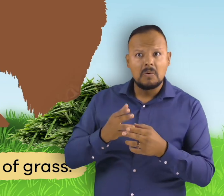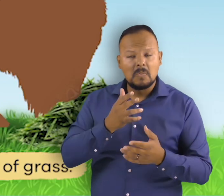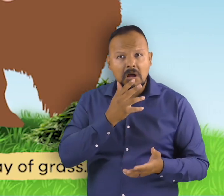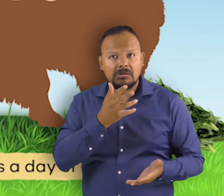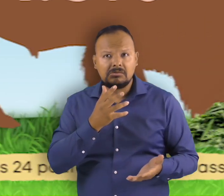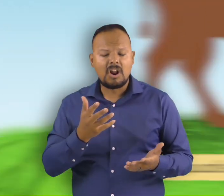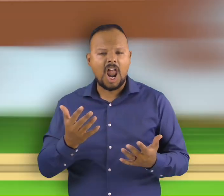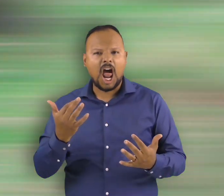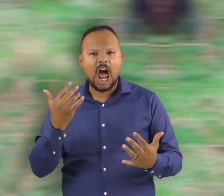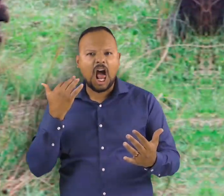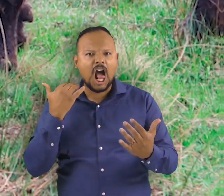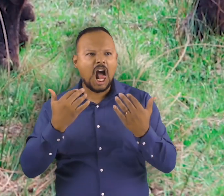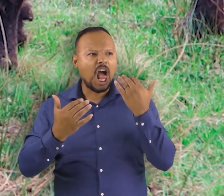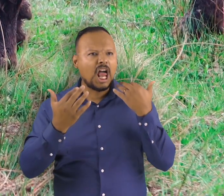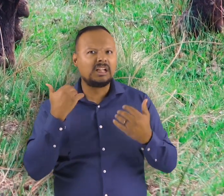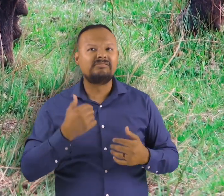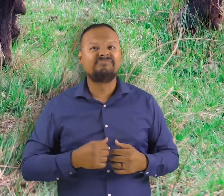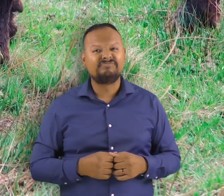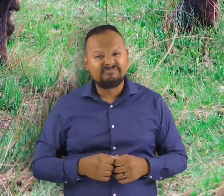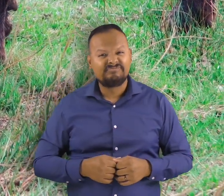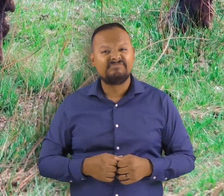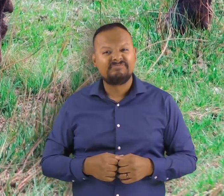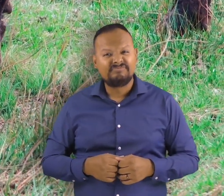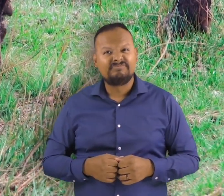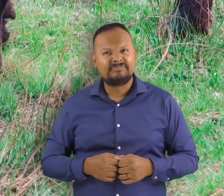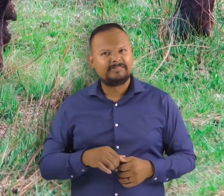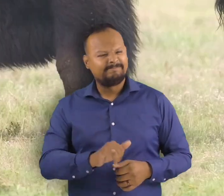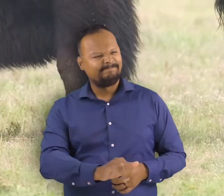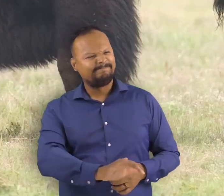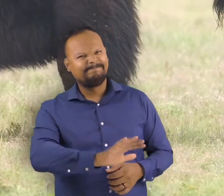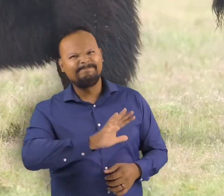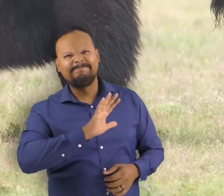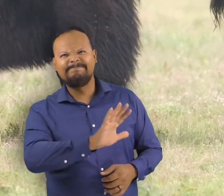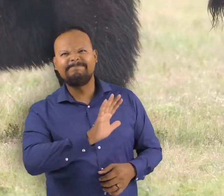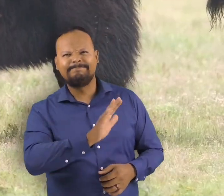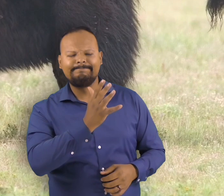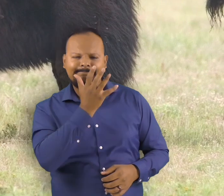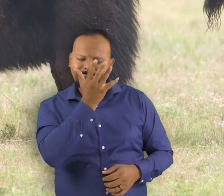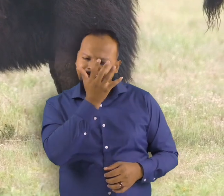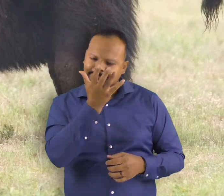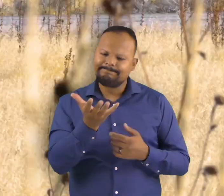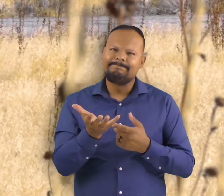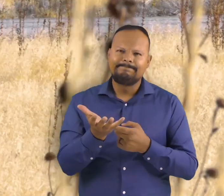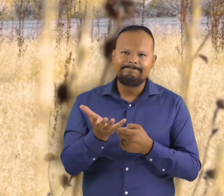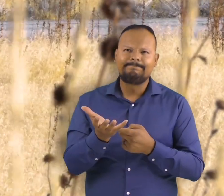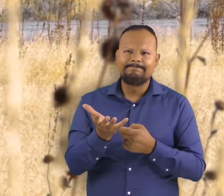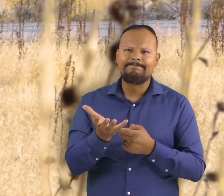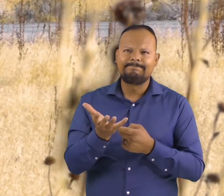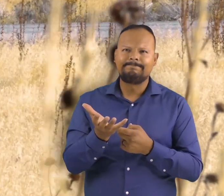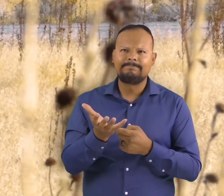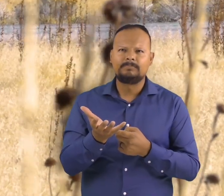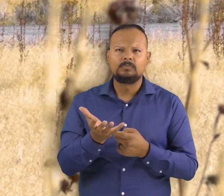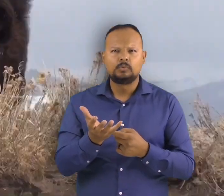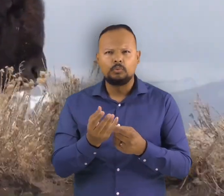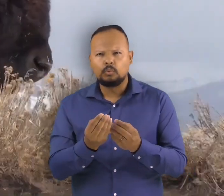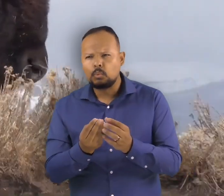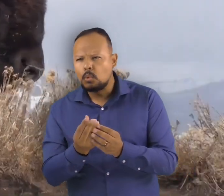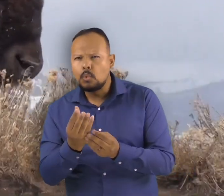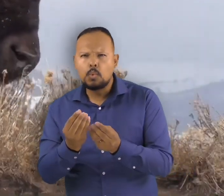bison eat grass as the main part of their daily diet the grass is tough plants with narrow